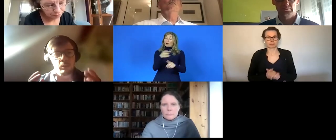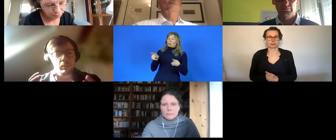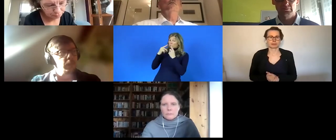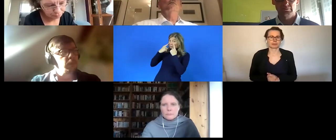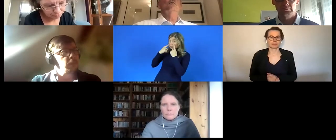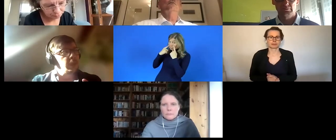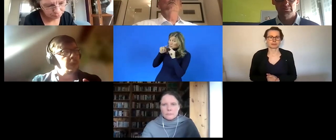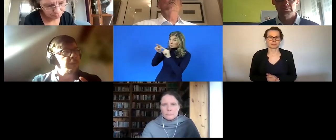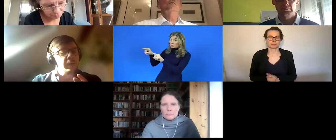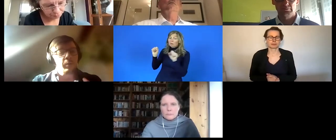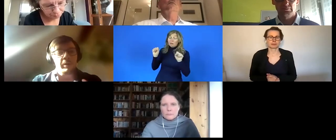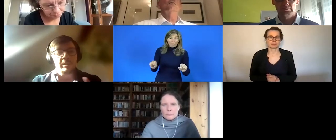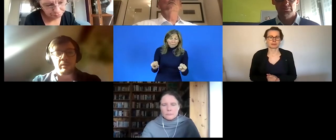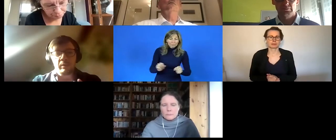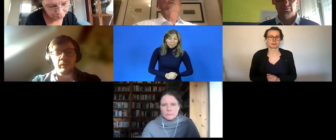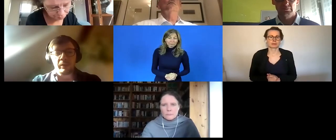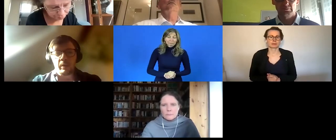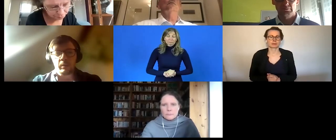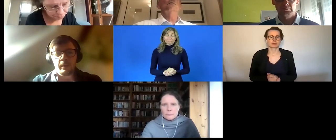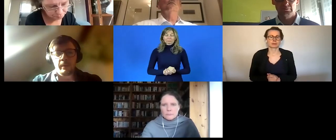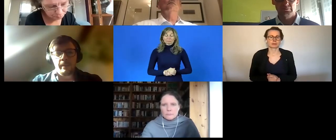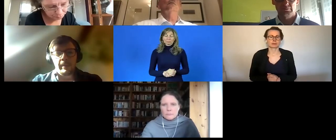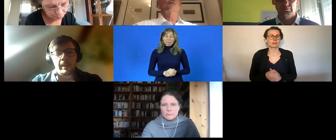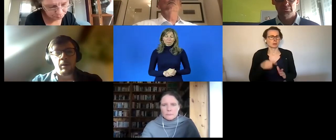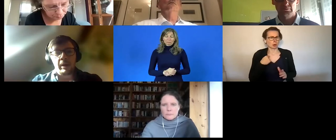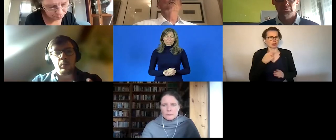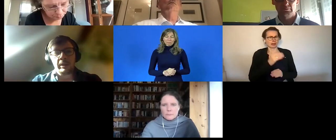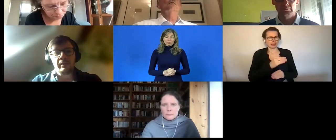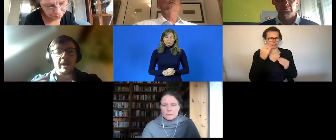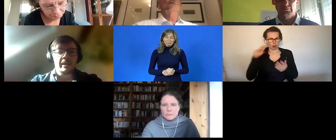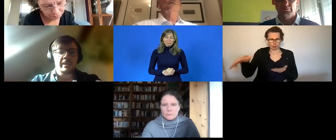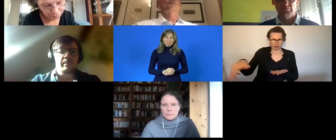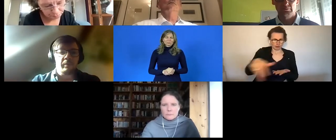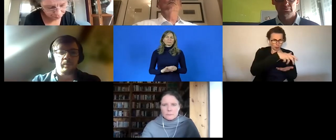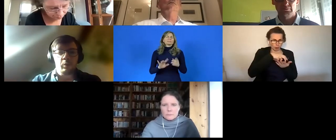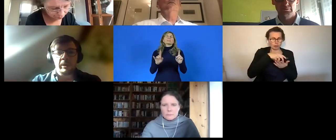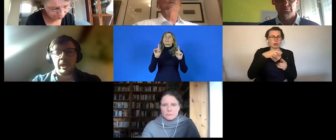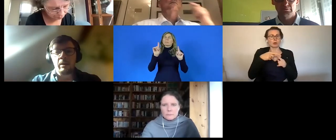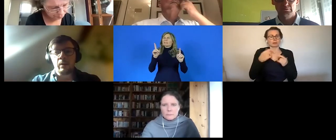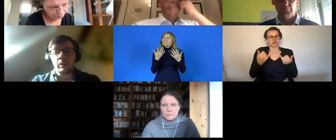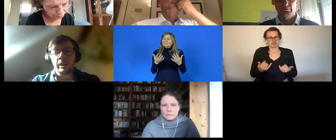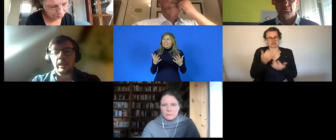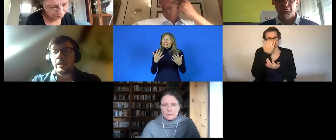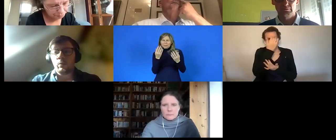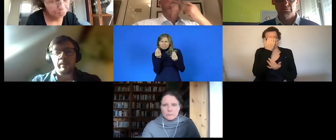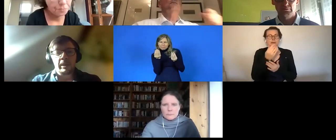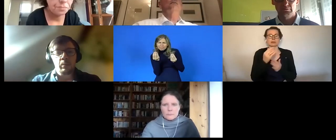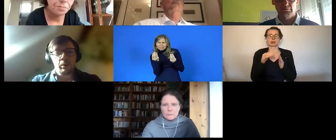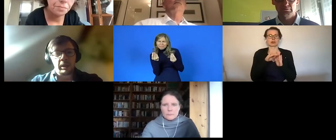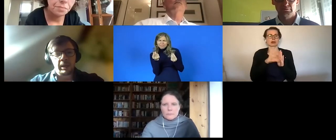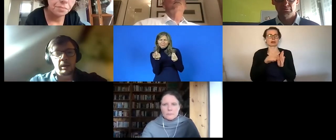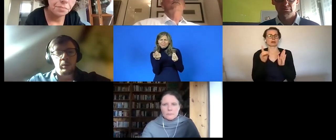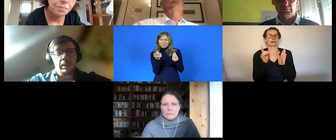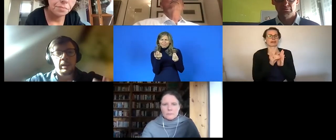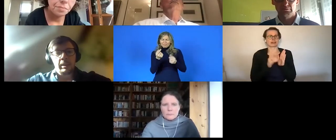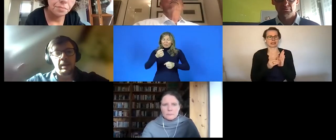to uh figure already start trying to figure out how can we define this type of employment and how can we really make it